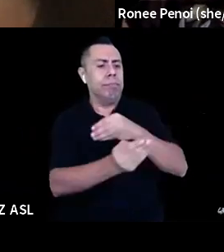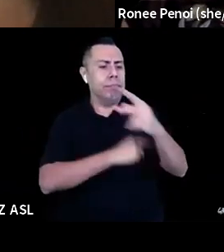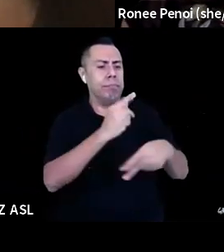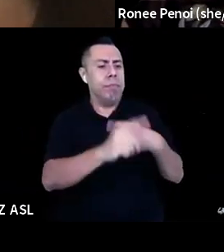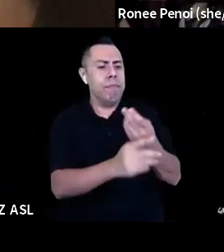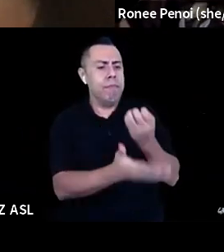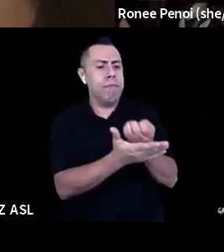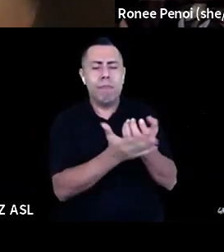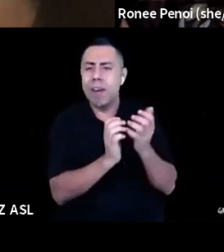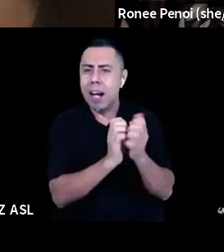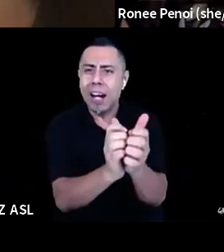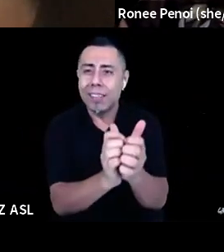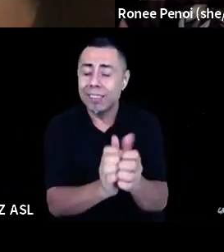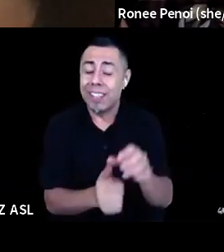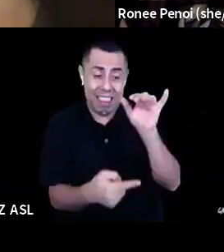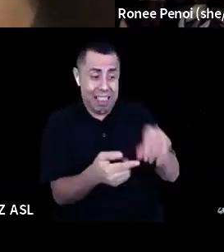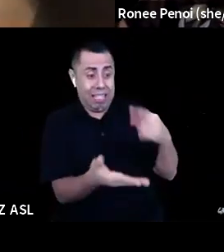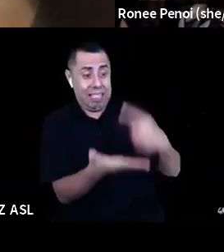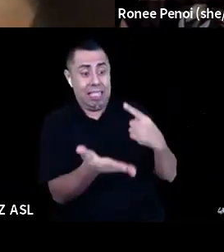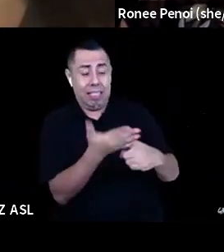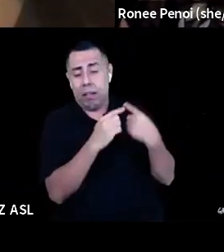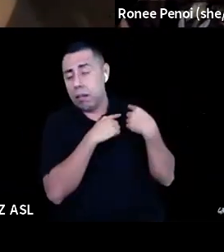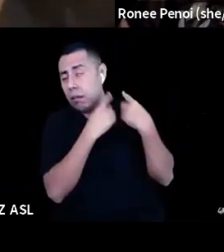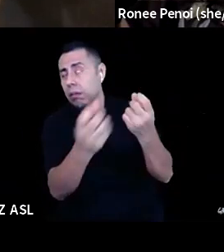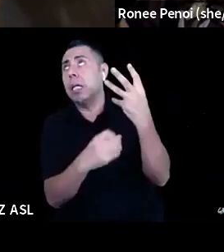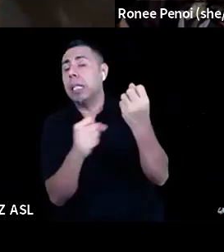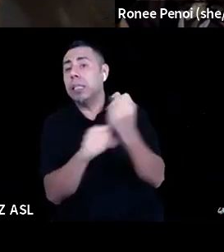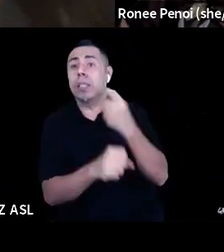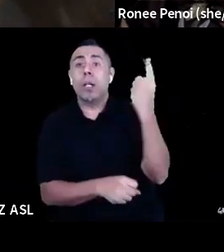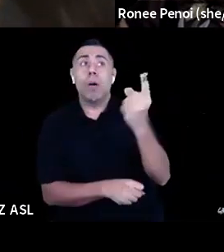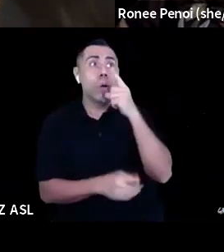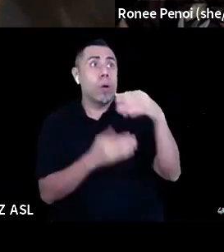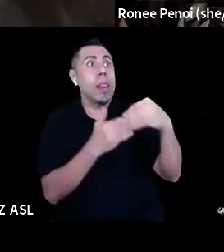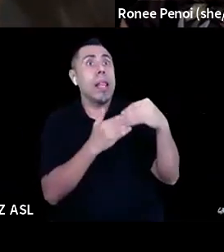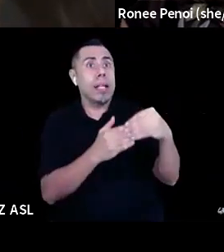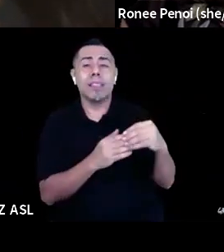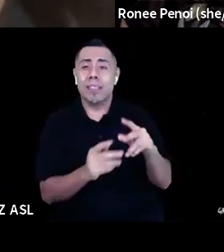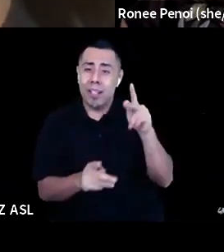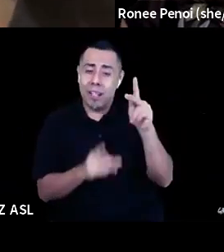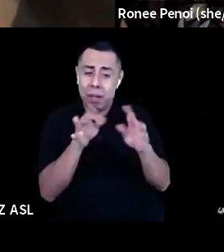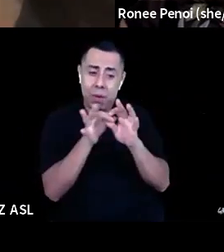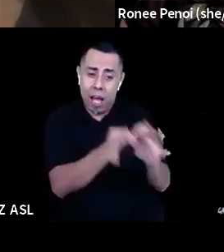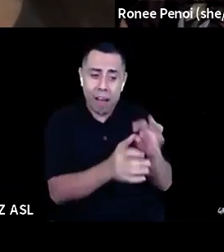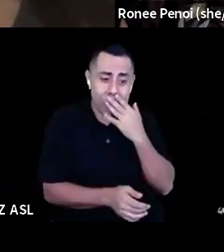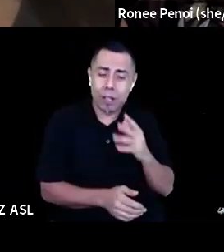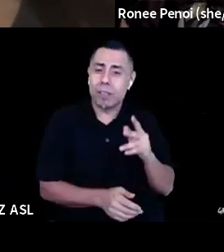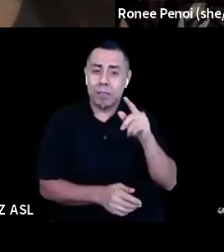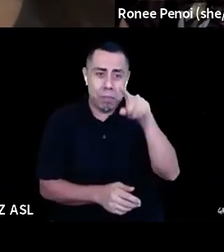by indigenous black people of color, people on the front lines. So please take a look at the movement generation, um, zine for